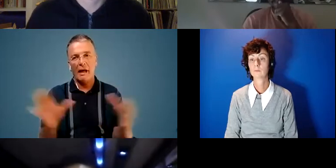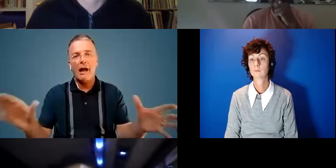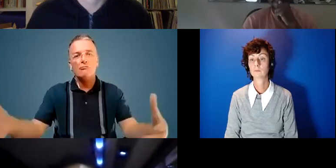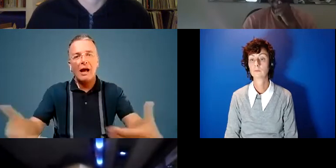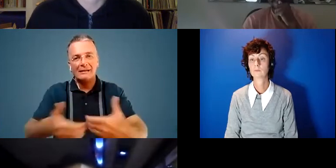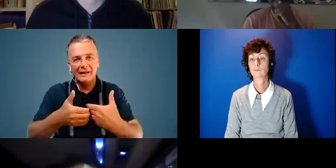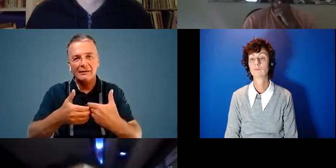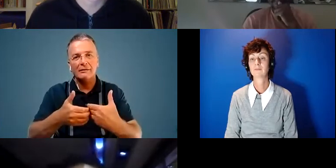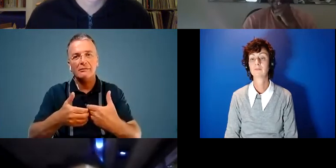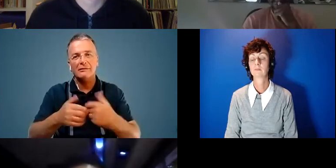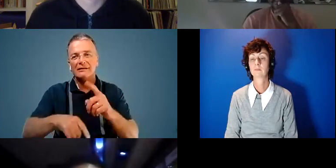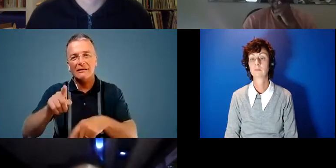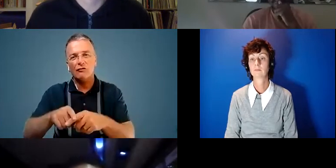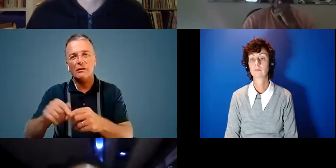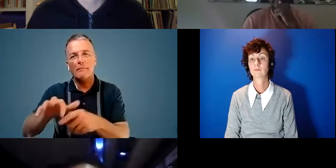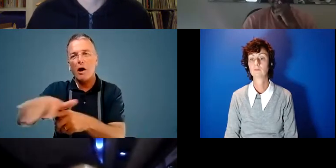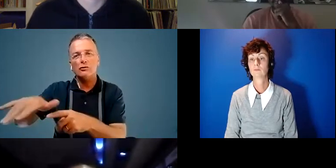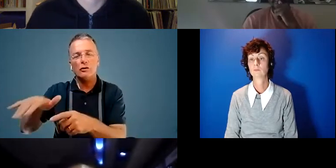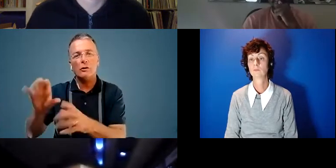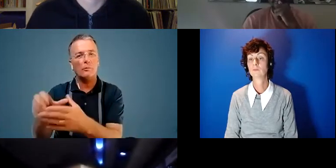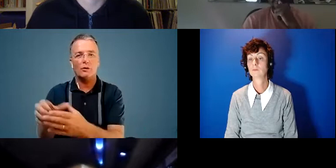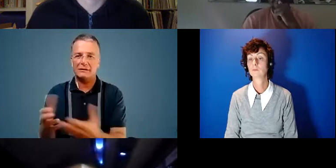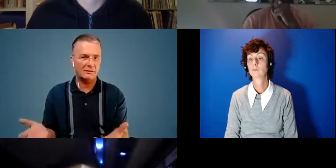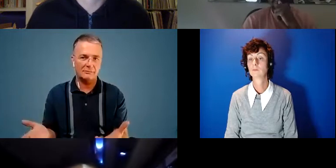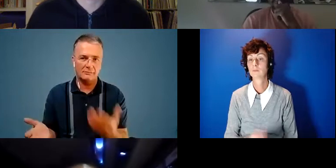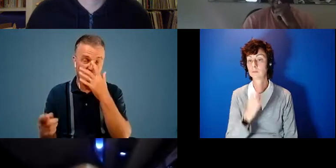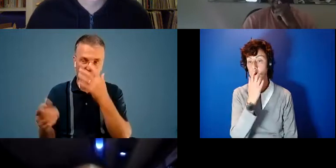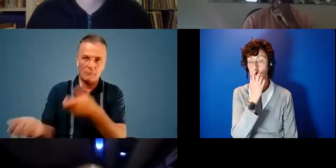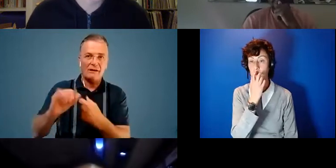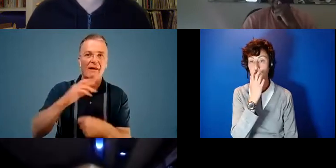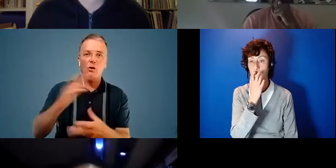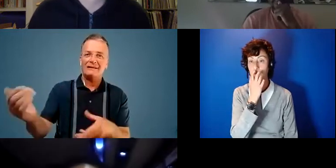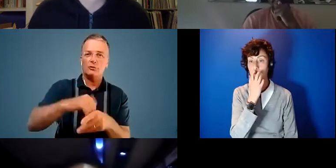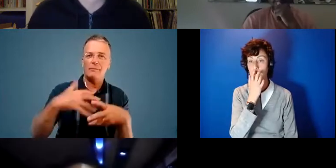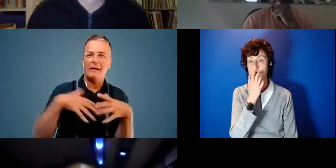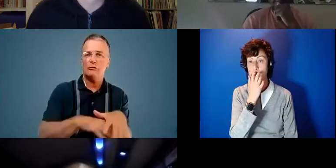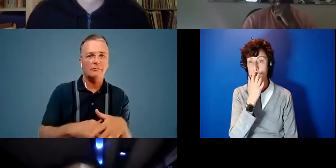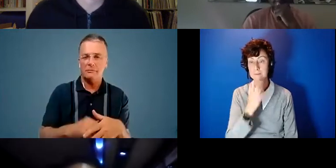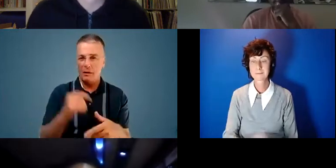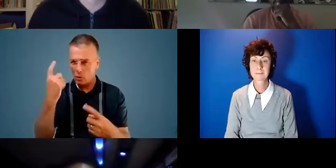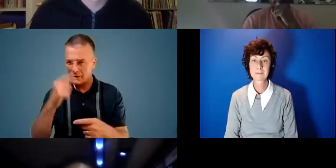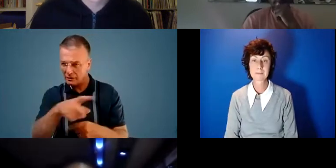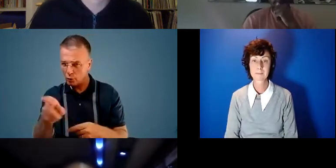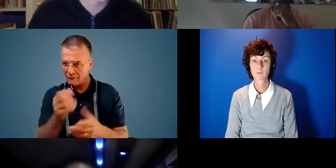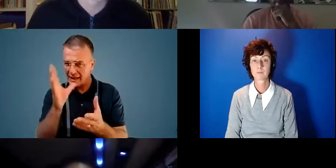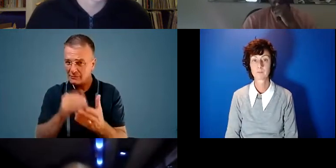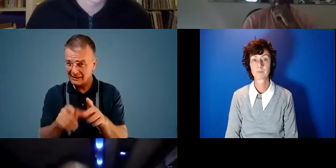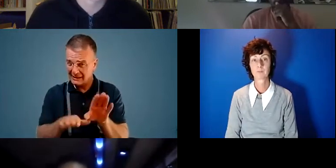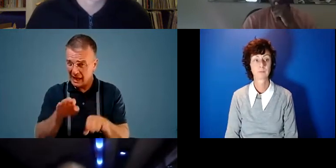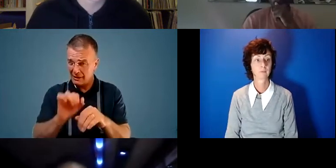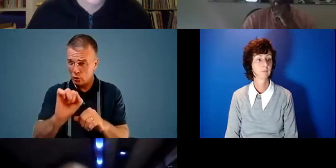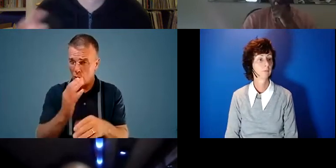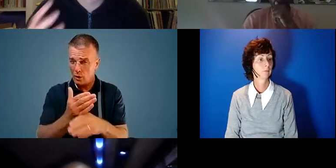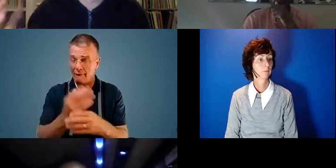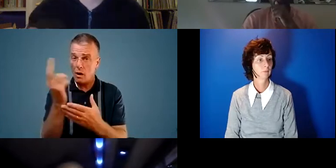uh different and marginalized communities and bringing their voices into the mainstream so i wonder if you have kind of experienced the same in your work for arts and culture to